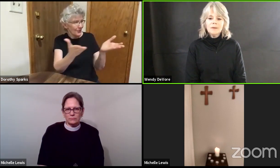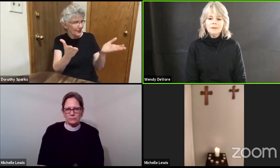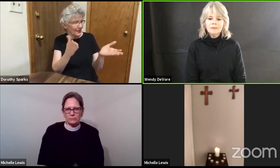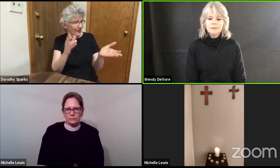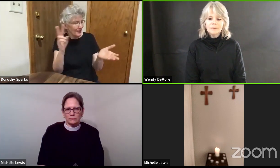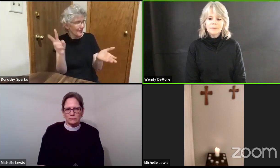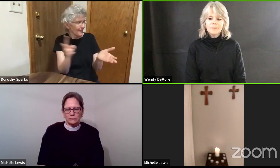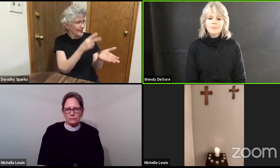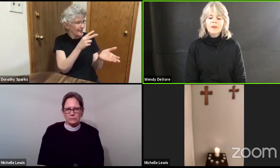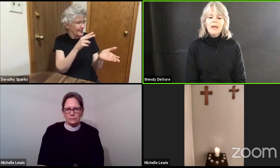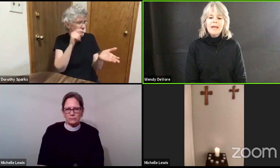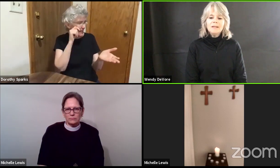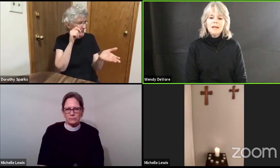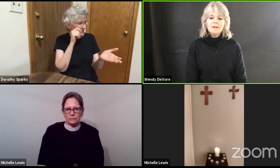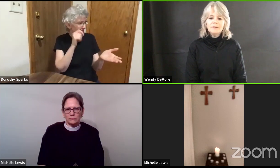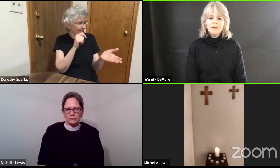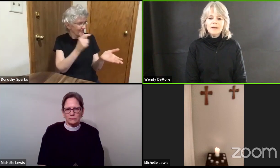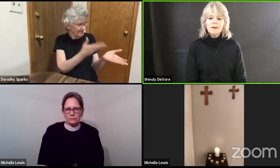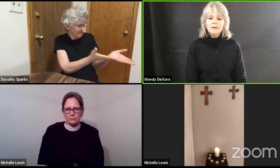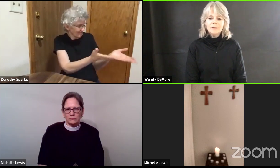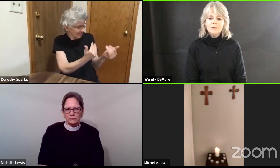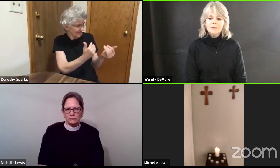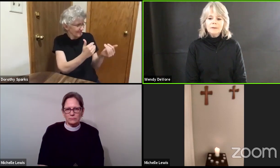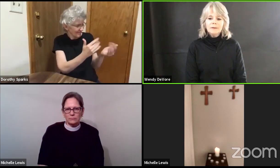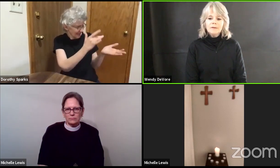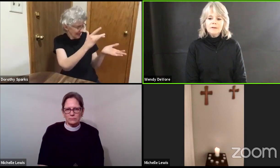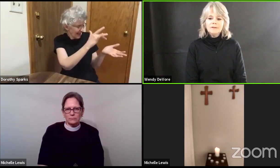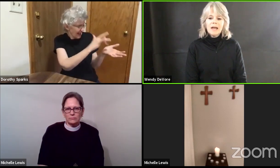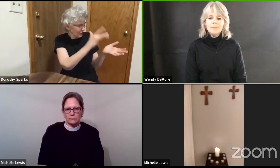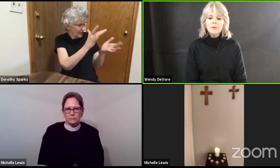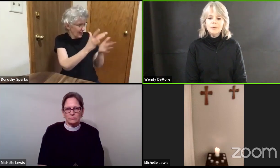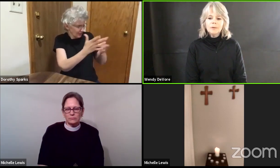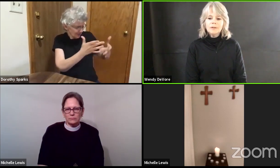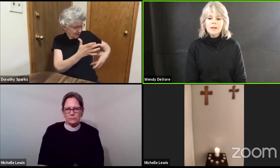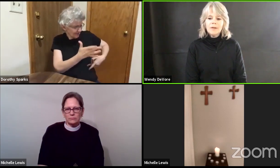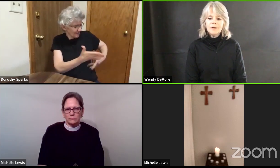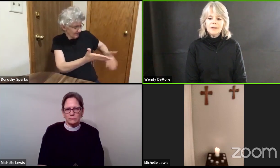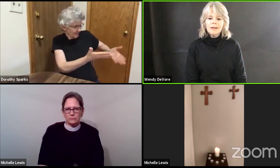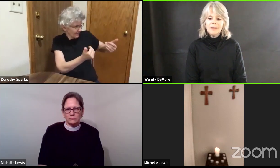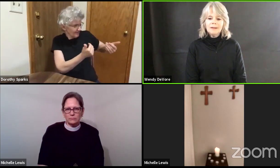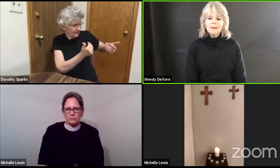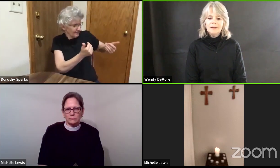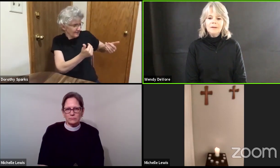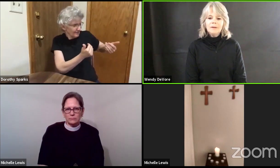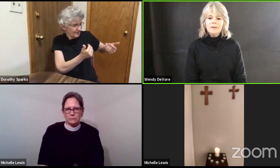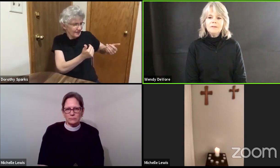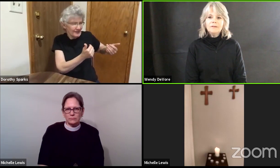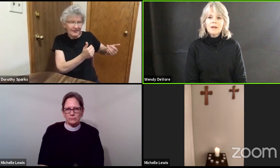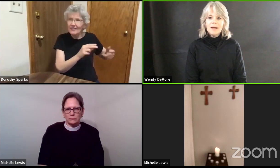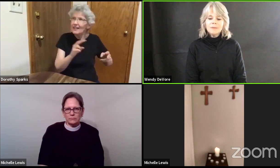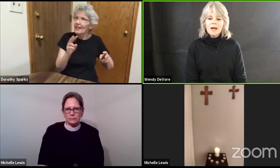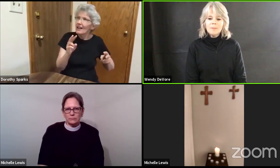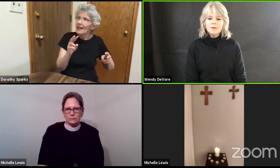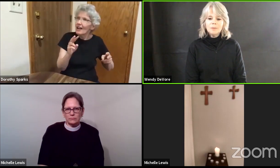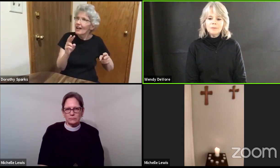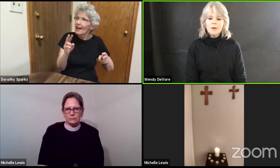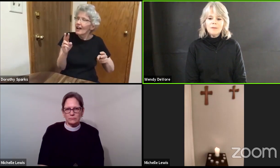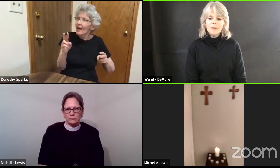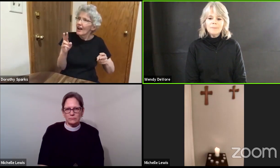this eight days later the disciples were together again this time Thomas was with them